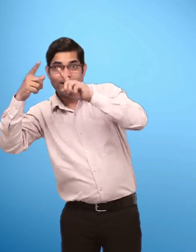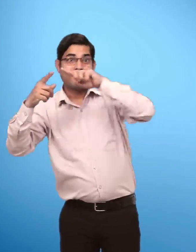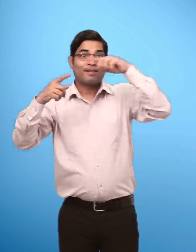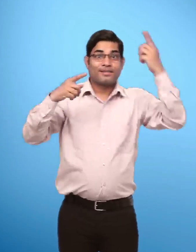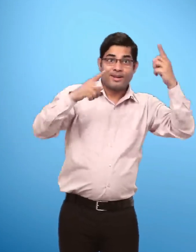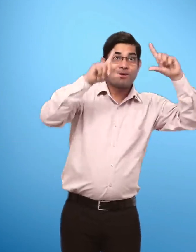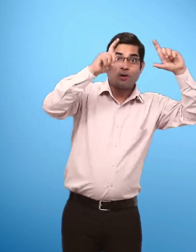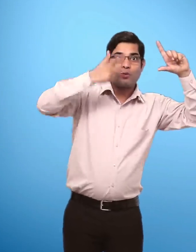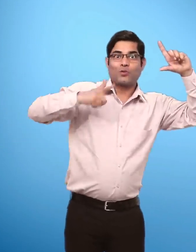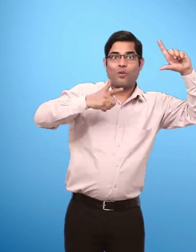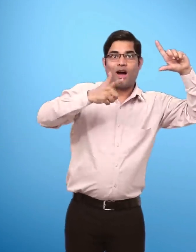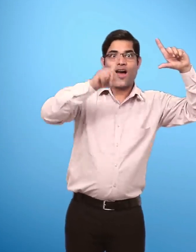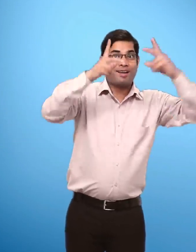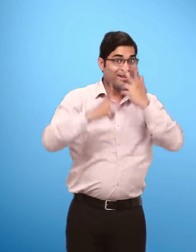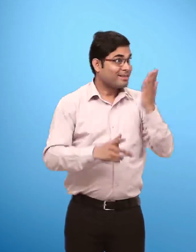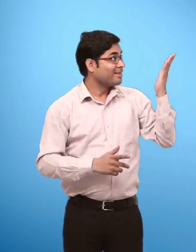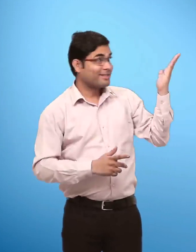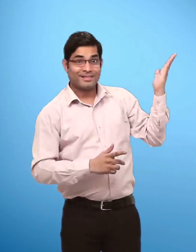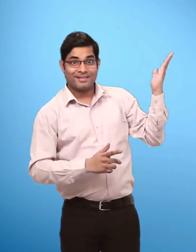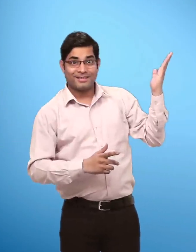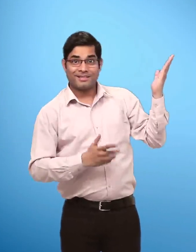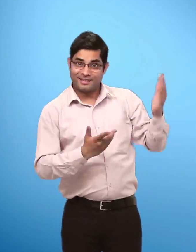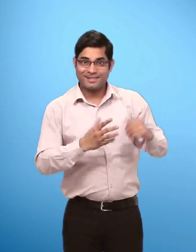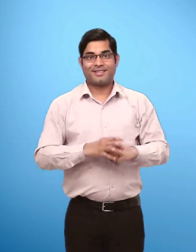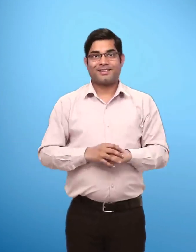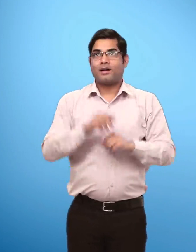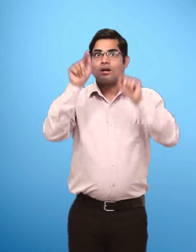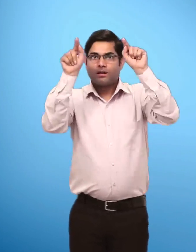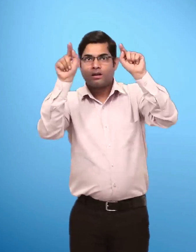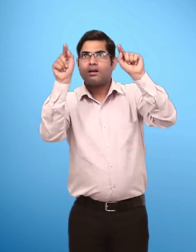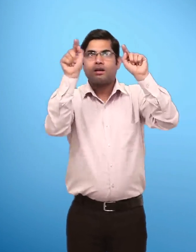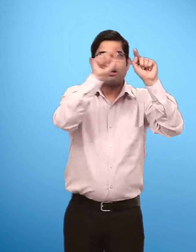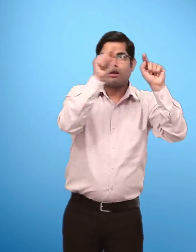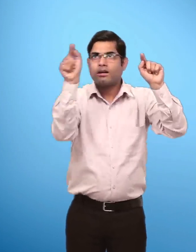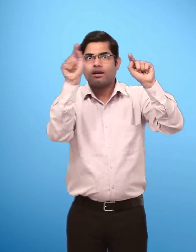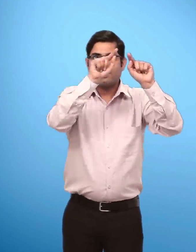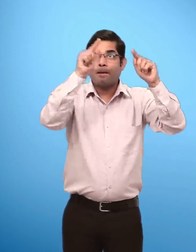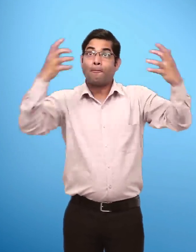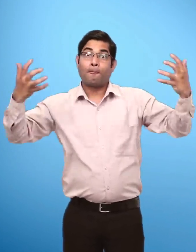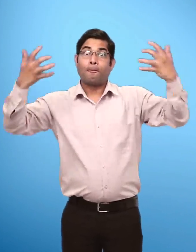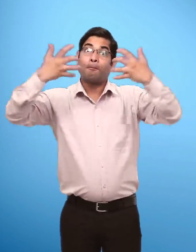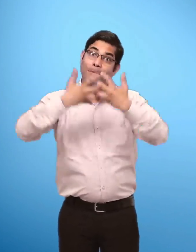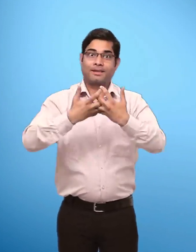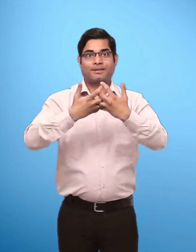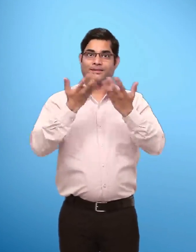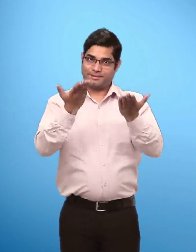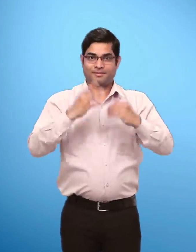of column 1 Each matched with a rat in picture 1 column 2 by drawing a line